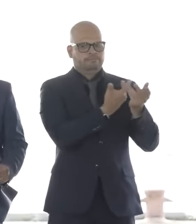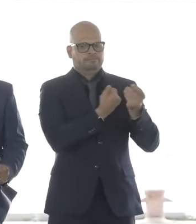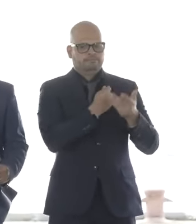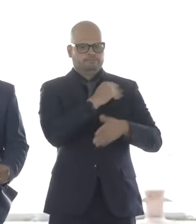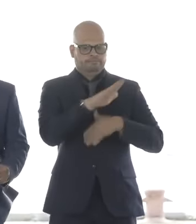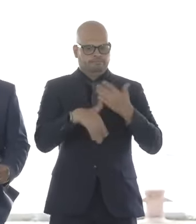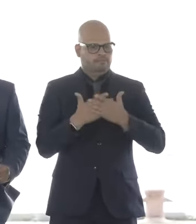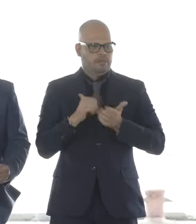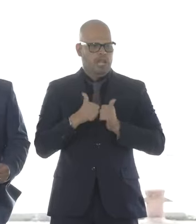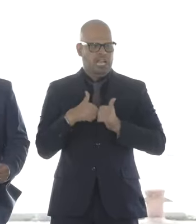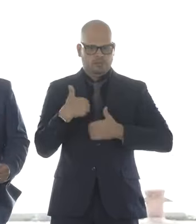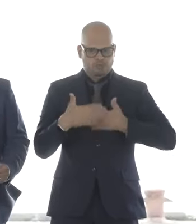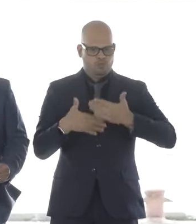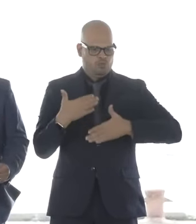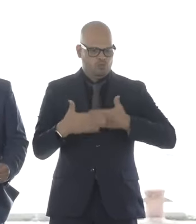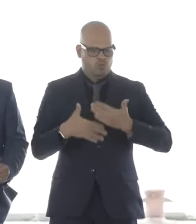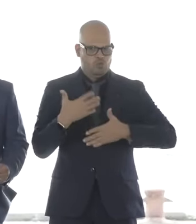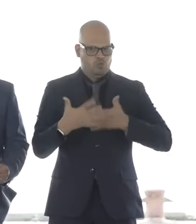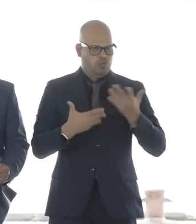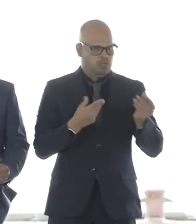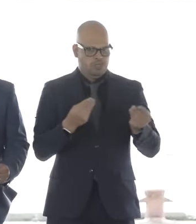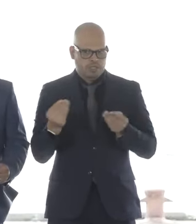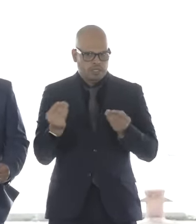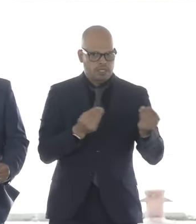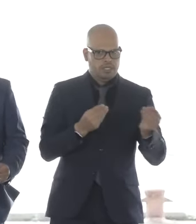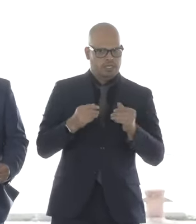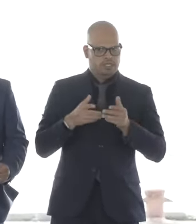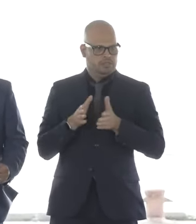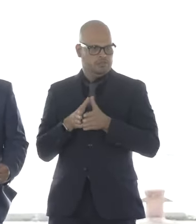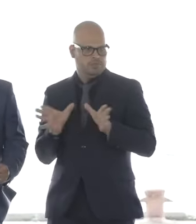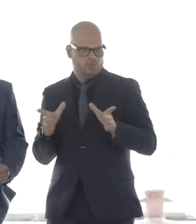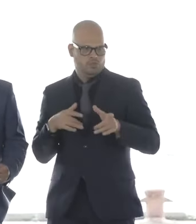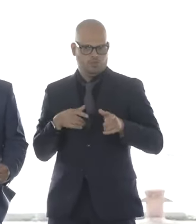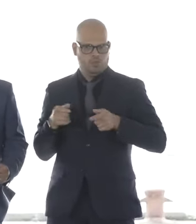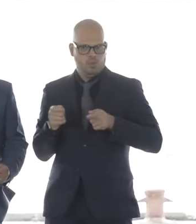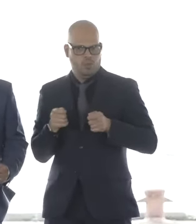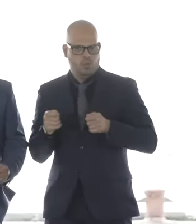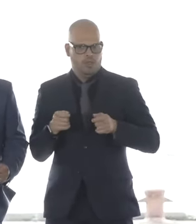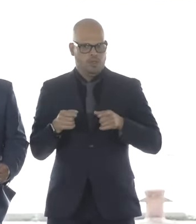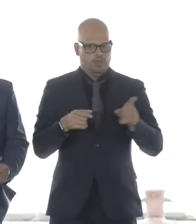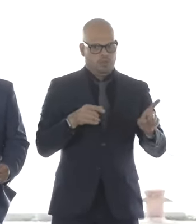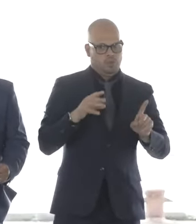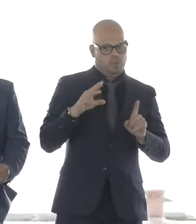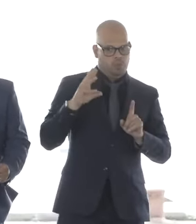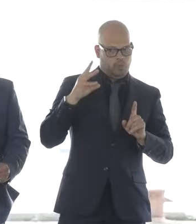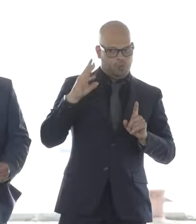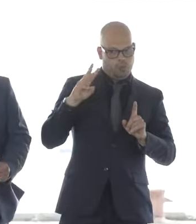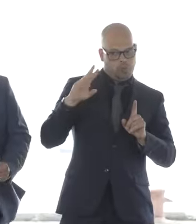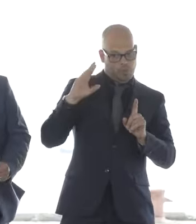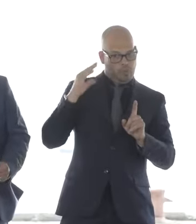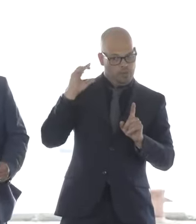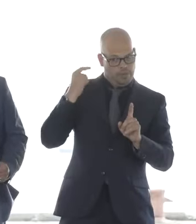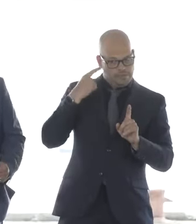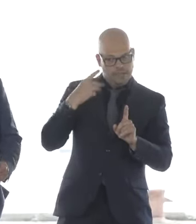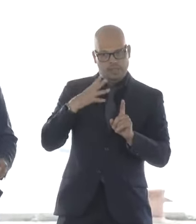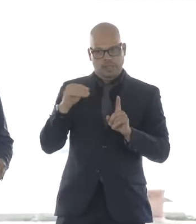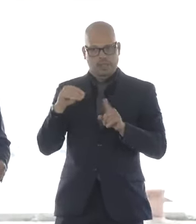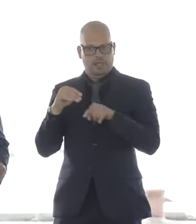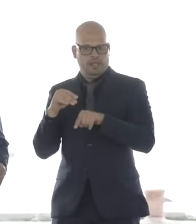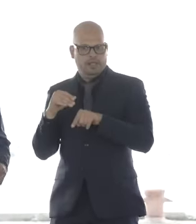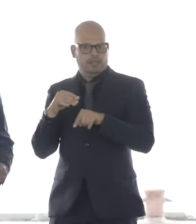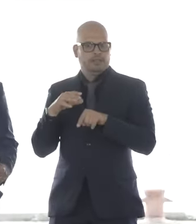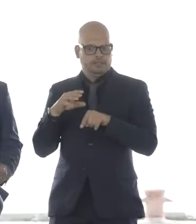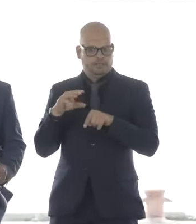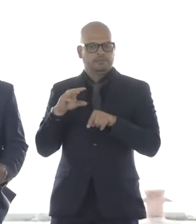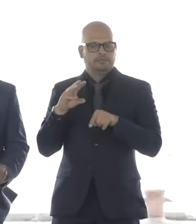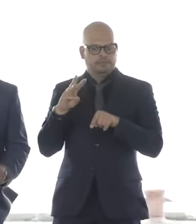us and the general contractor, DWJF White Joint Venture. We cannot forget to mention the support of